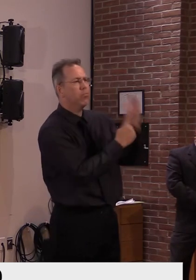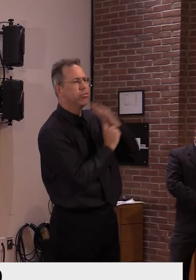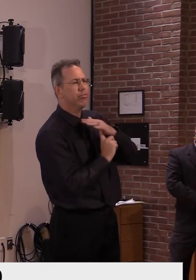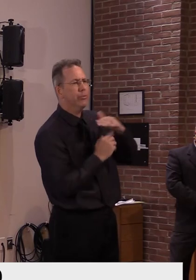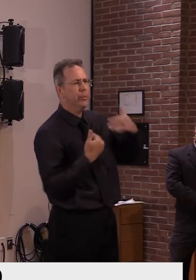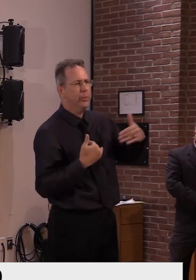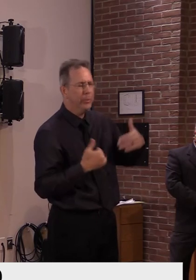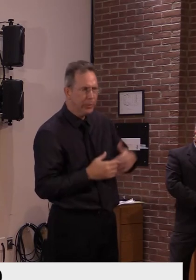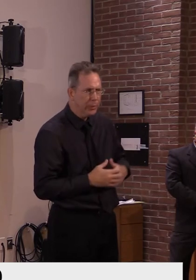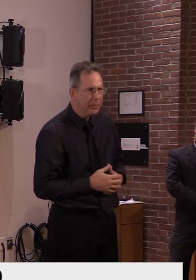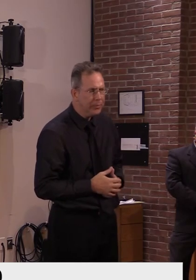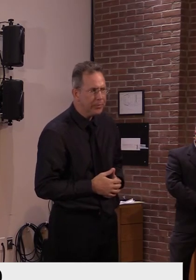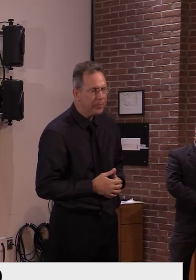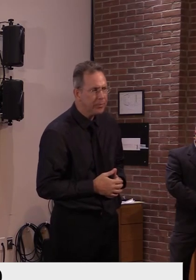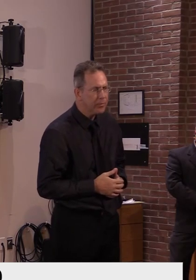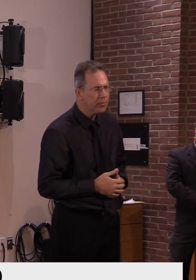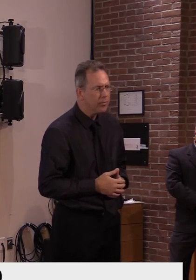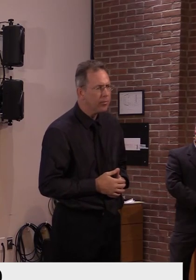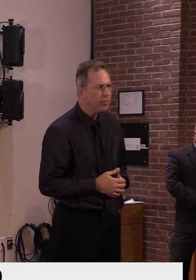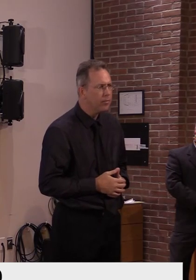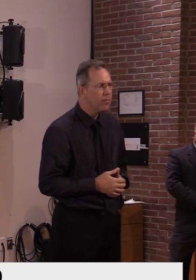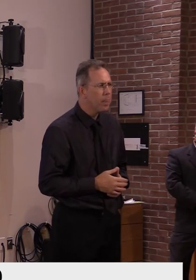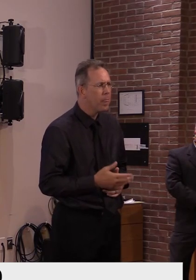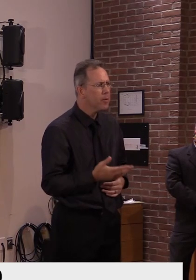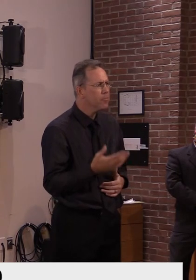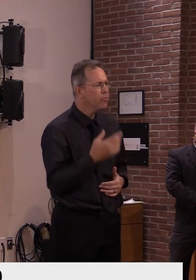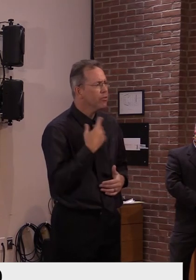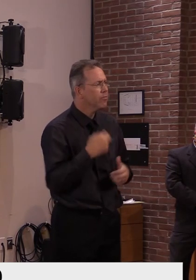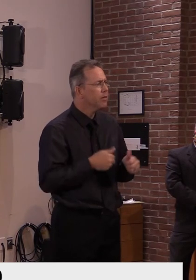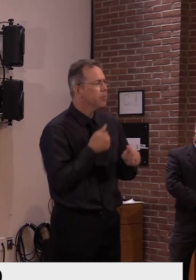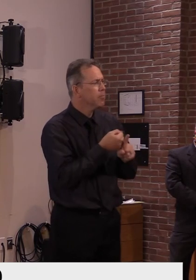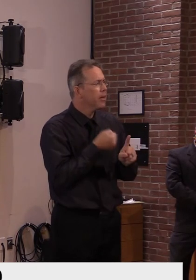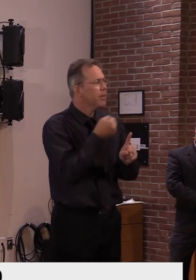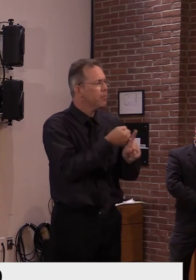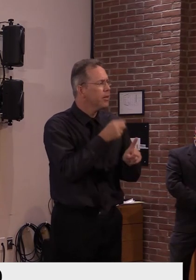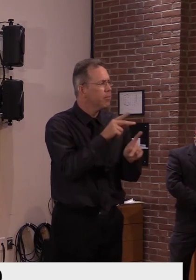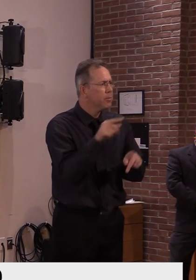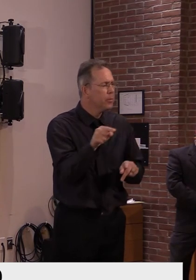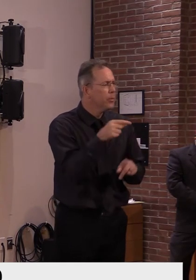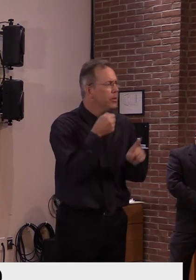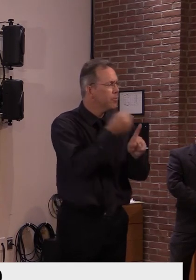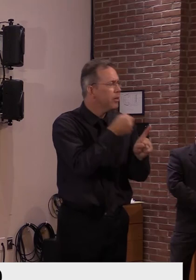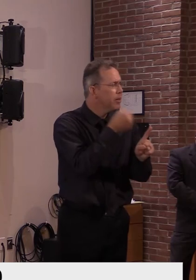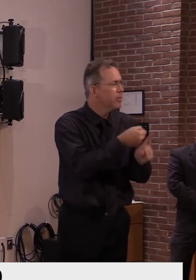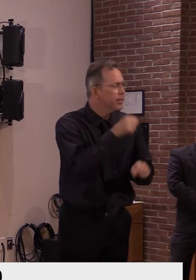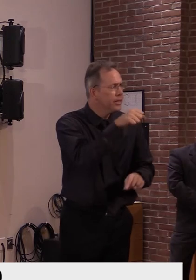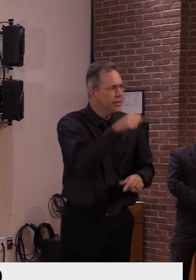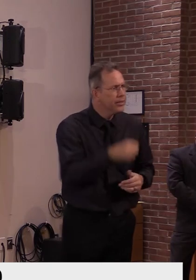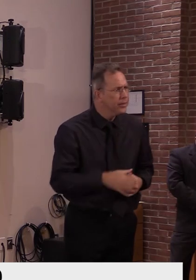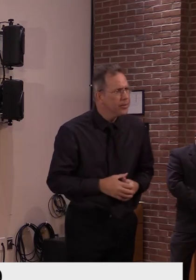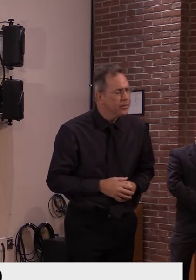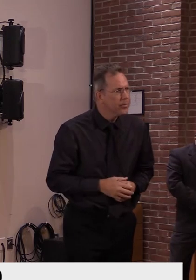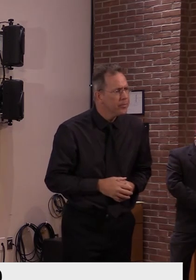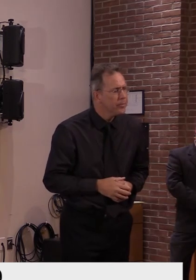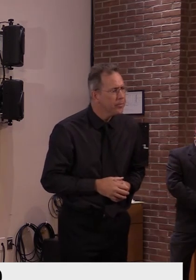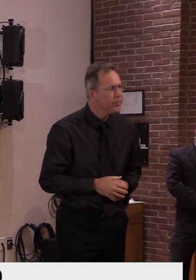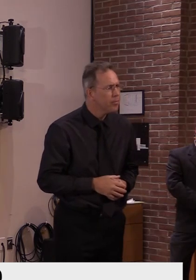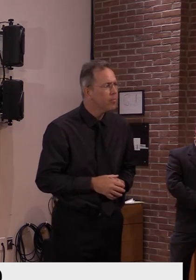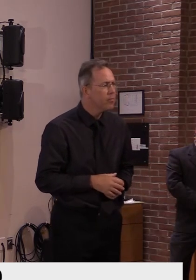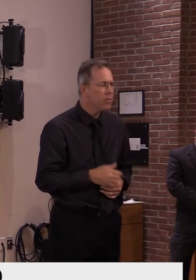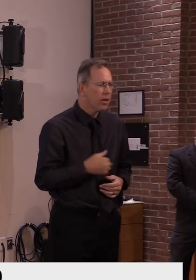impact us in a, uh, a dramatic way, uh, in every sense of the, of the word. Uh, we're doing, uh, what we can.